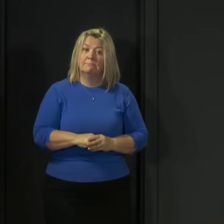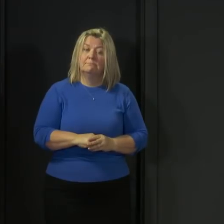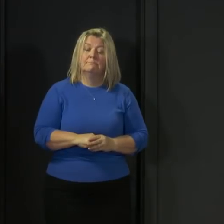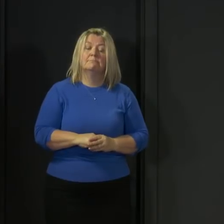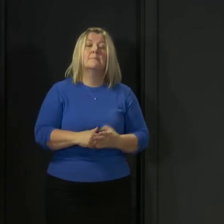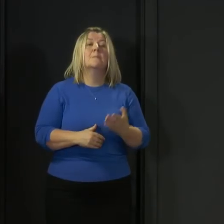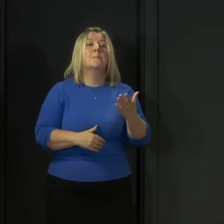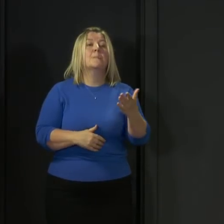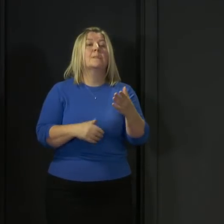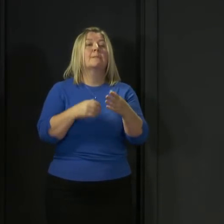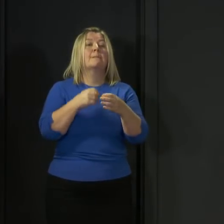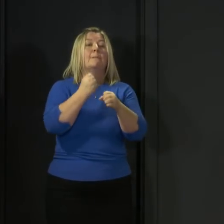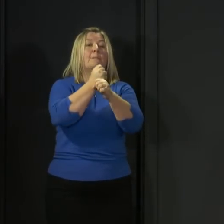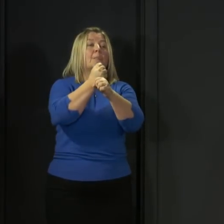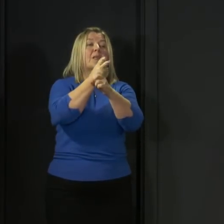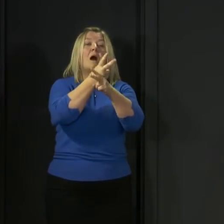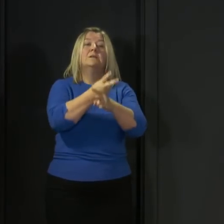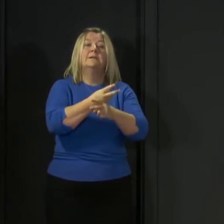from The Guardian